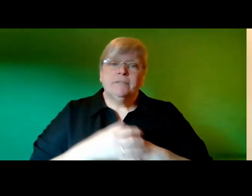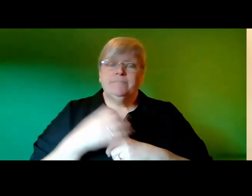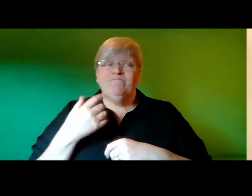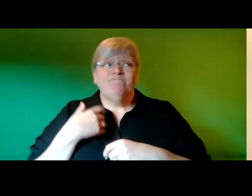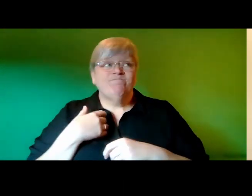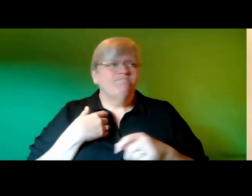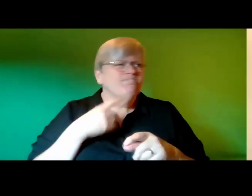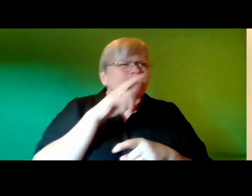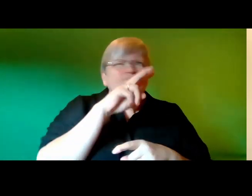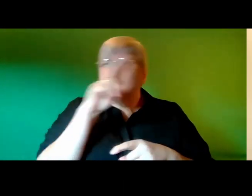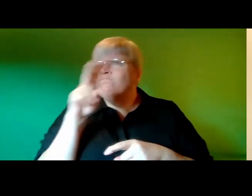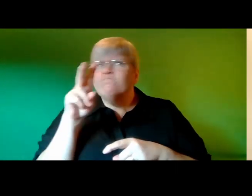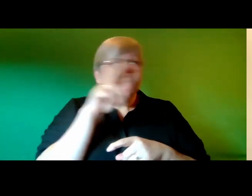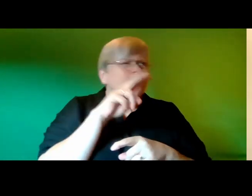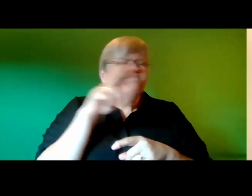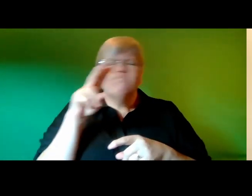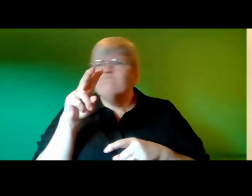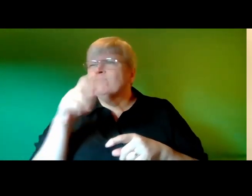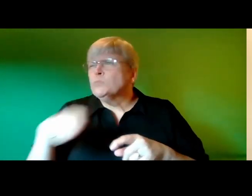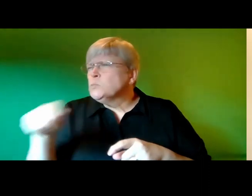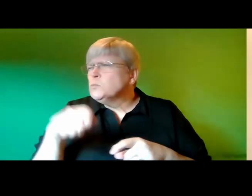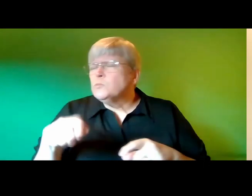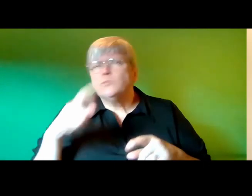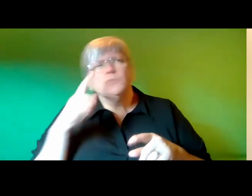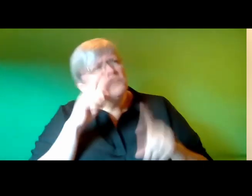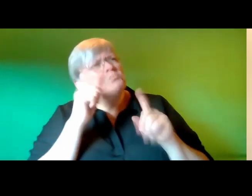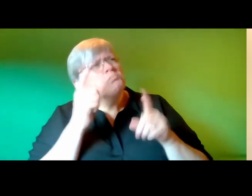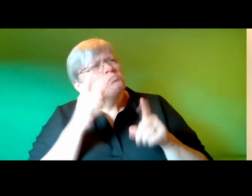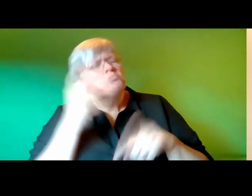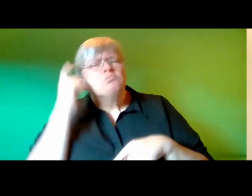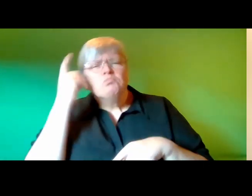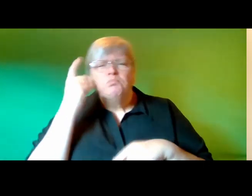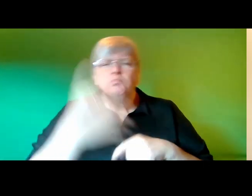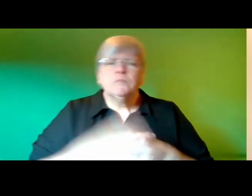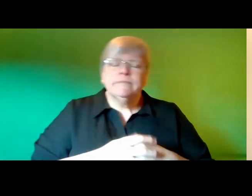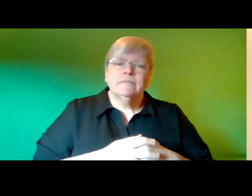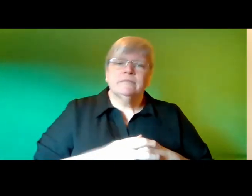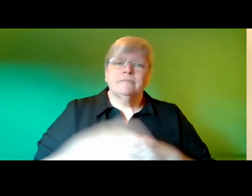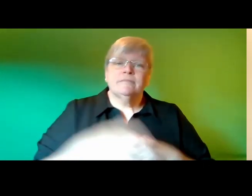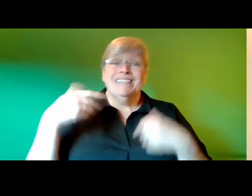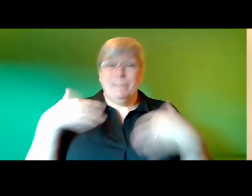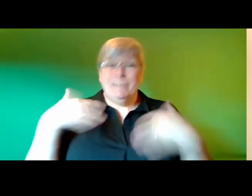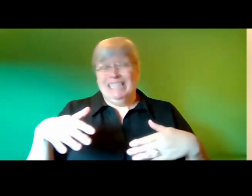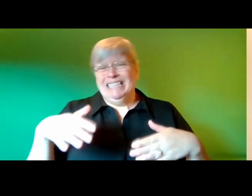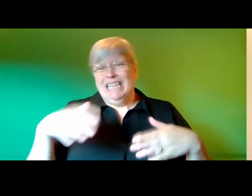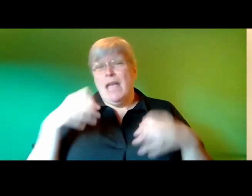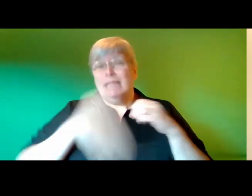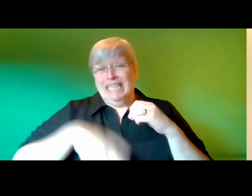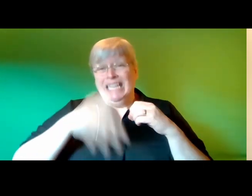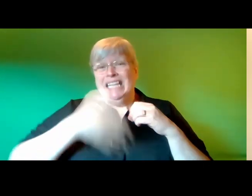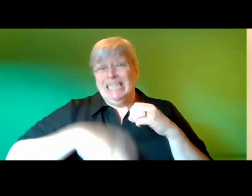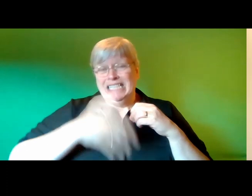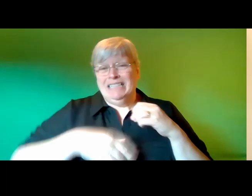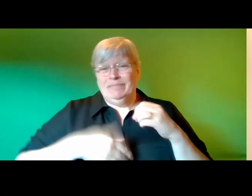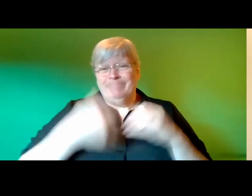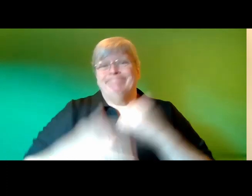from the probe to the screen squinting at the picture presented in front of her well i've noticed some bleeding between my periods and i've